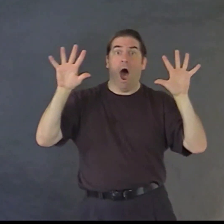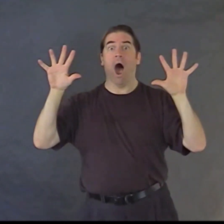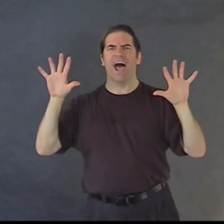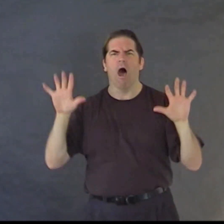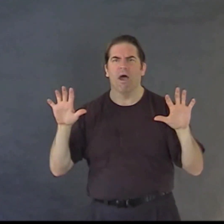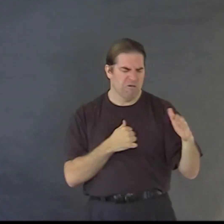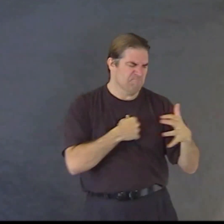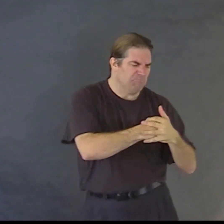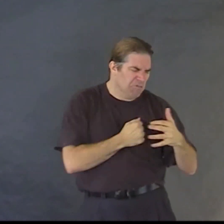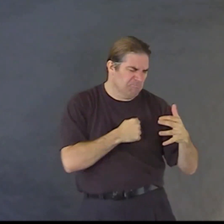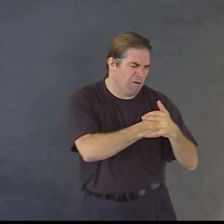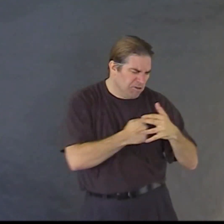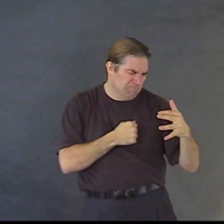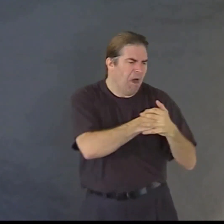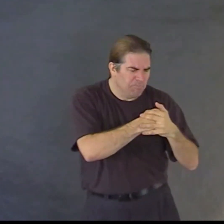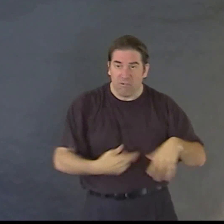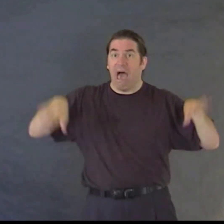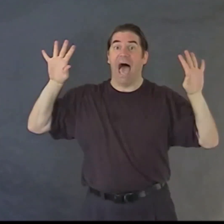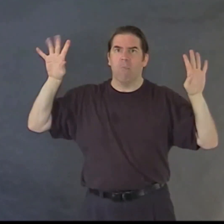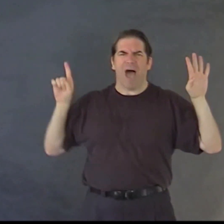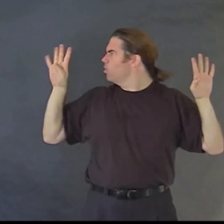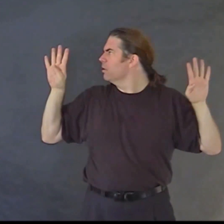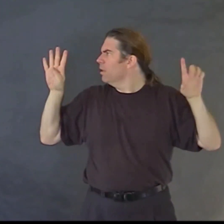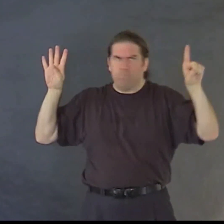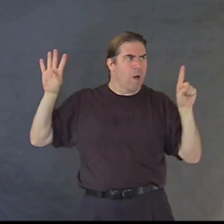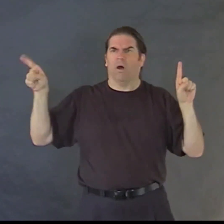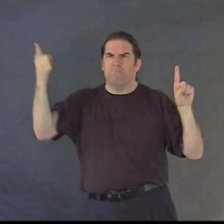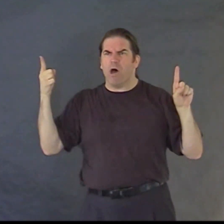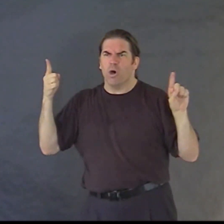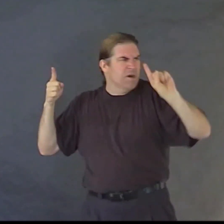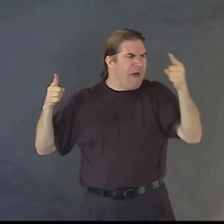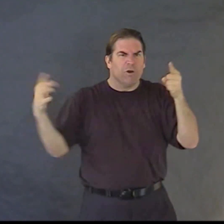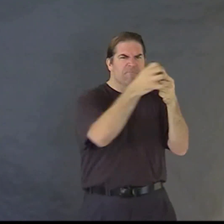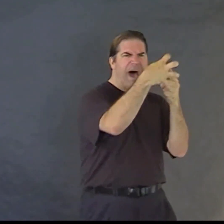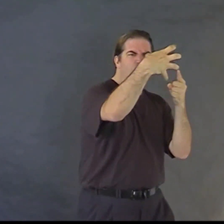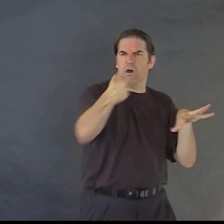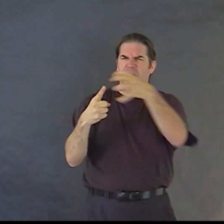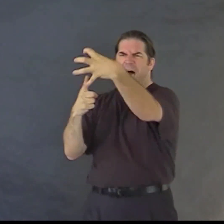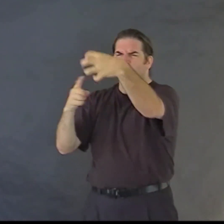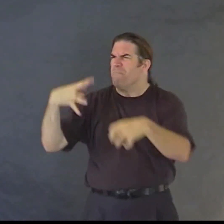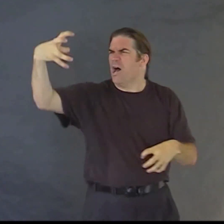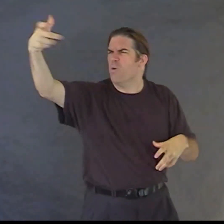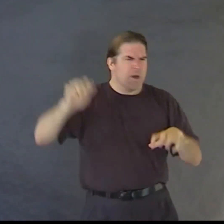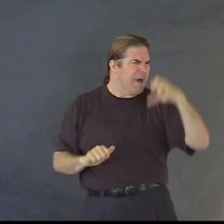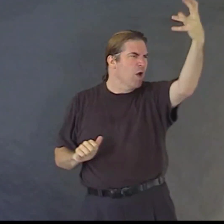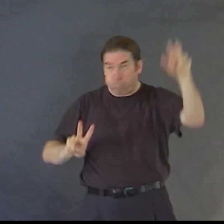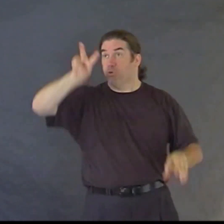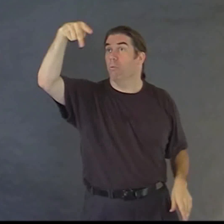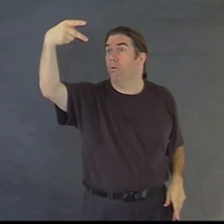hearts pounding cannons firing cannons exploding bodies